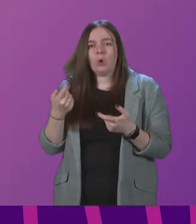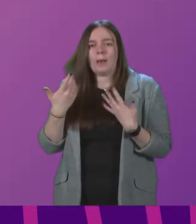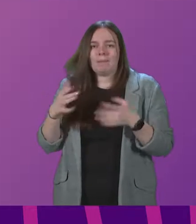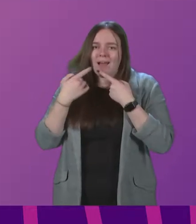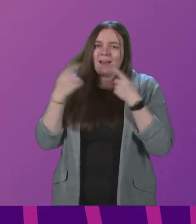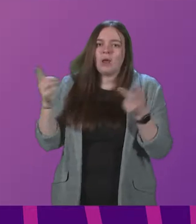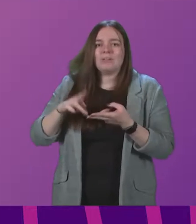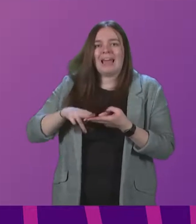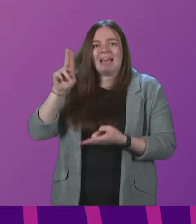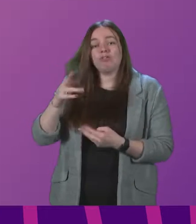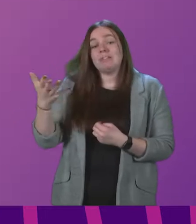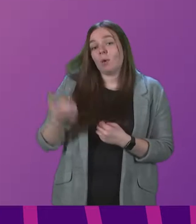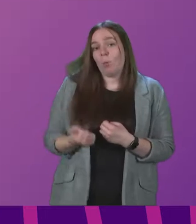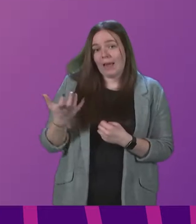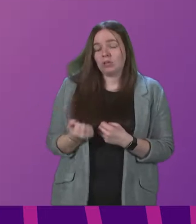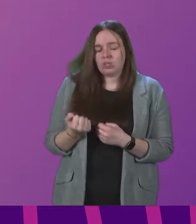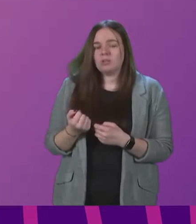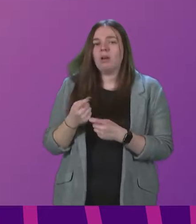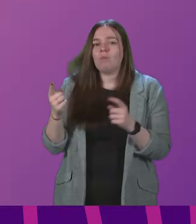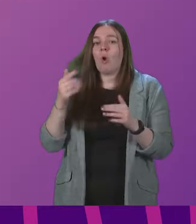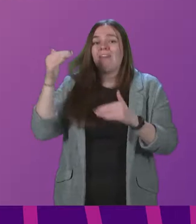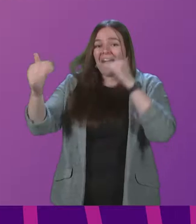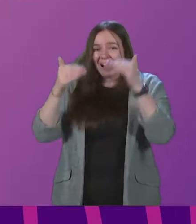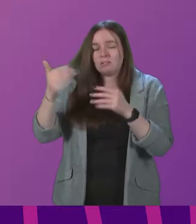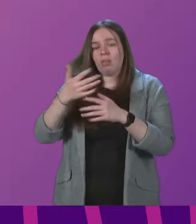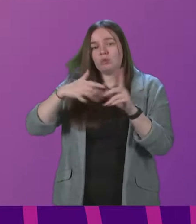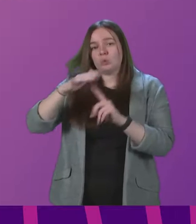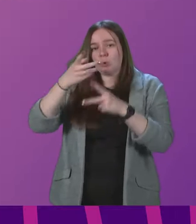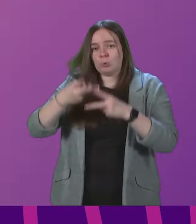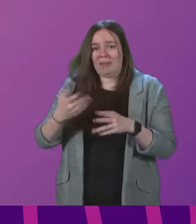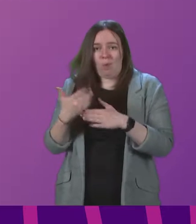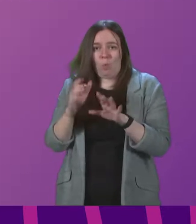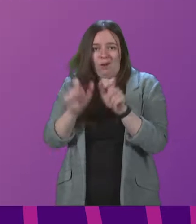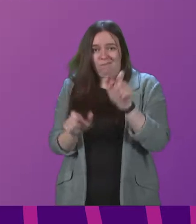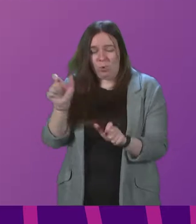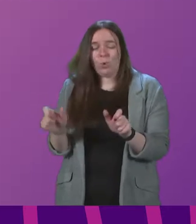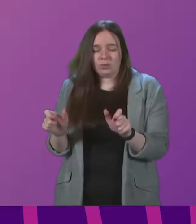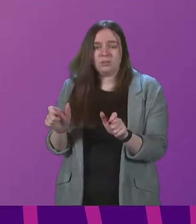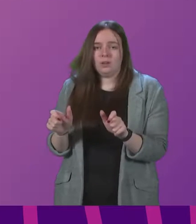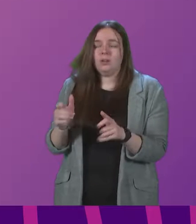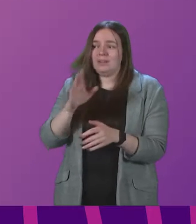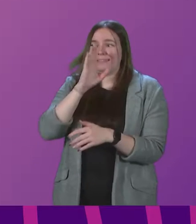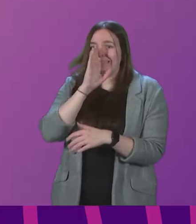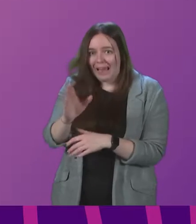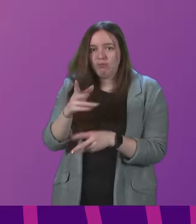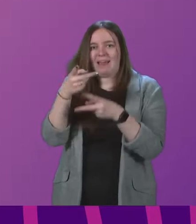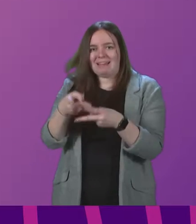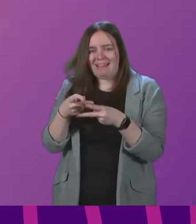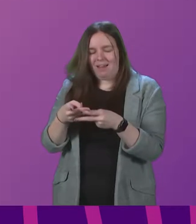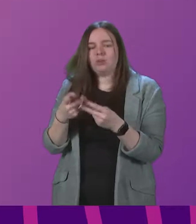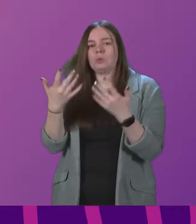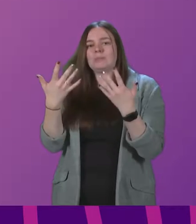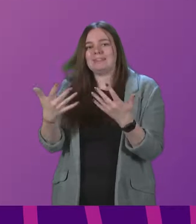we announced an increase in wages for our adult social care workforce, delivering direct care to £10